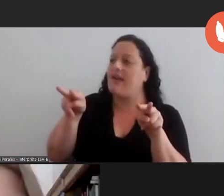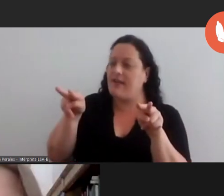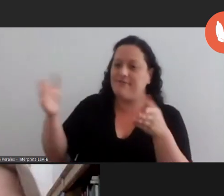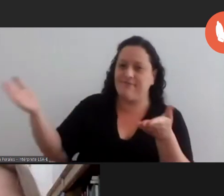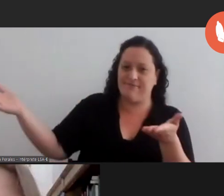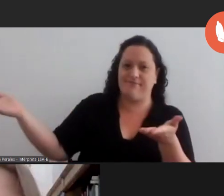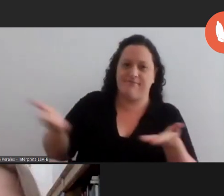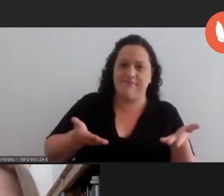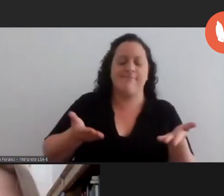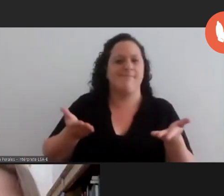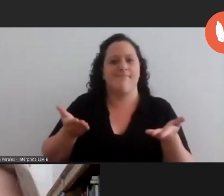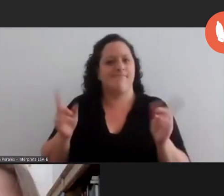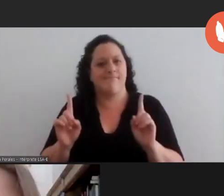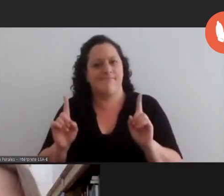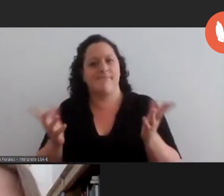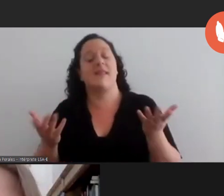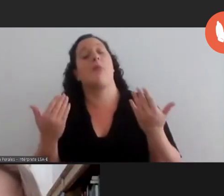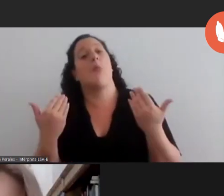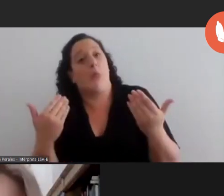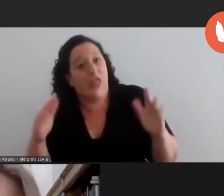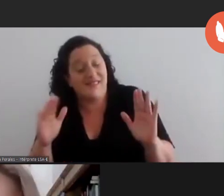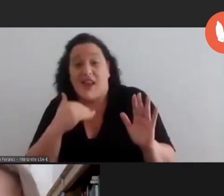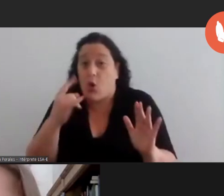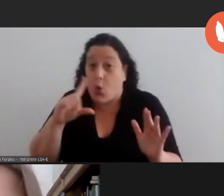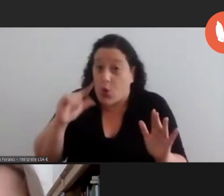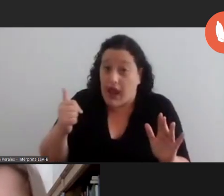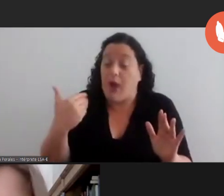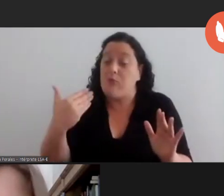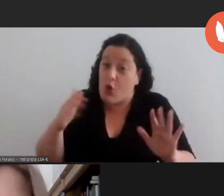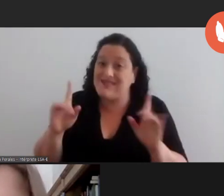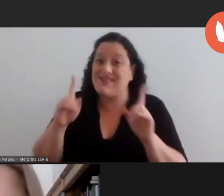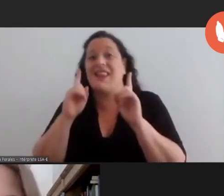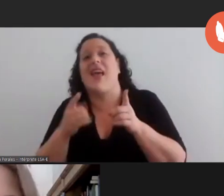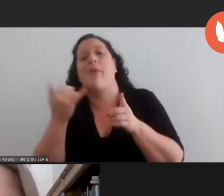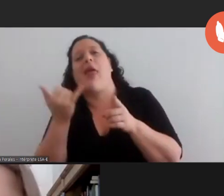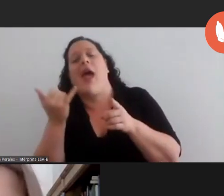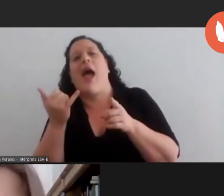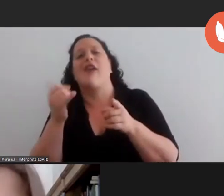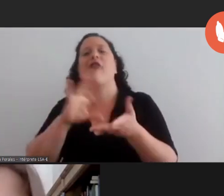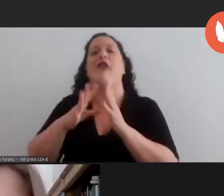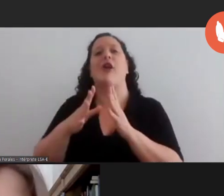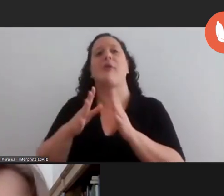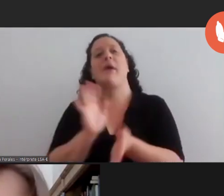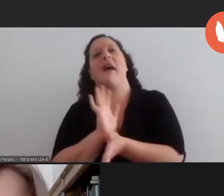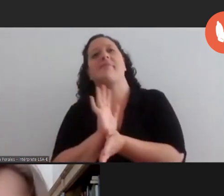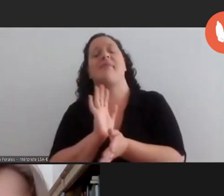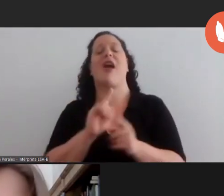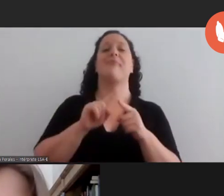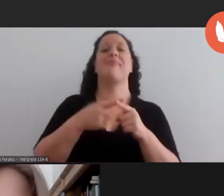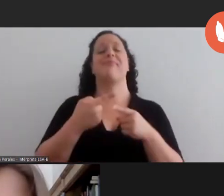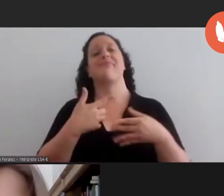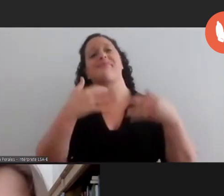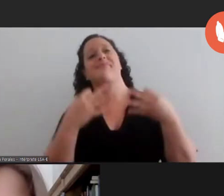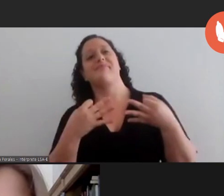perspectives we could say julia perhaps that there is a question of what it's pc right in these days